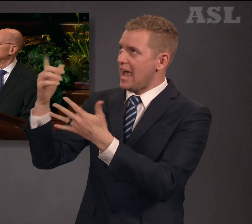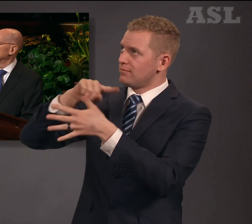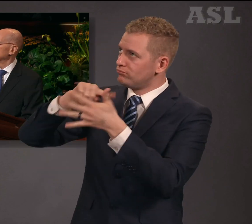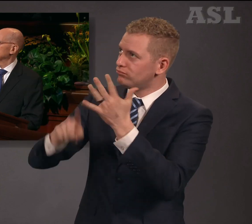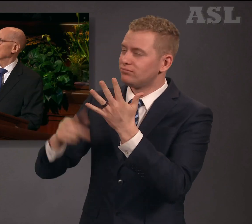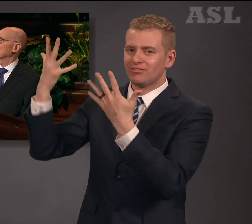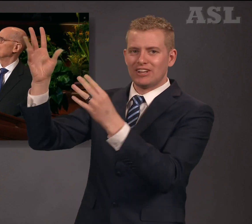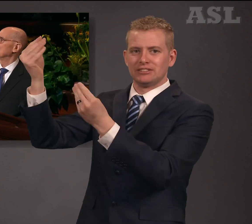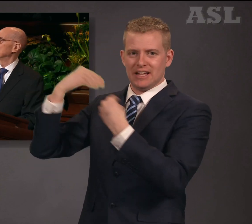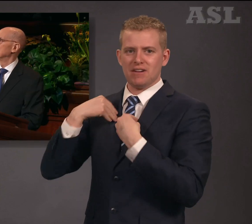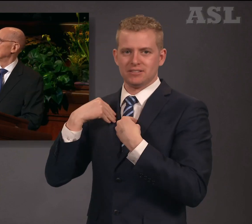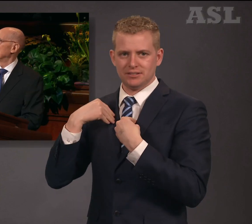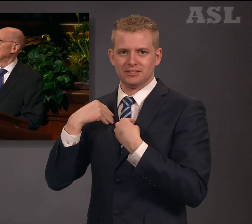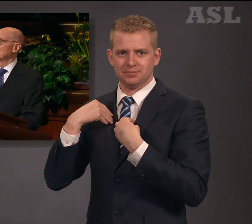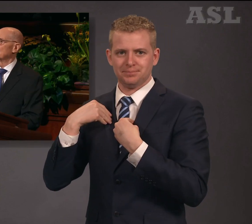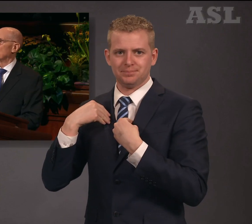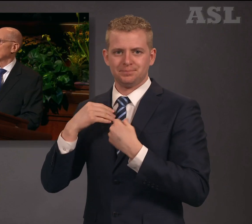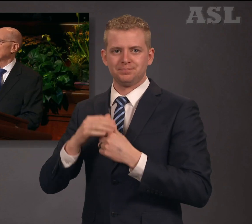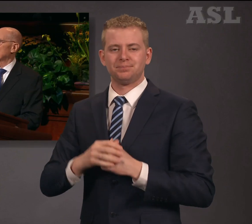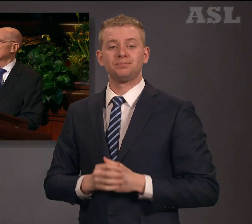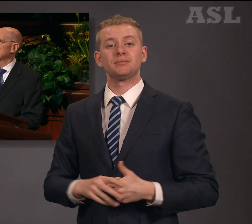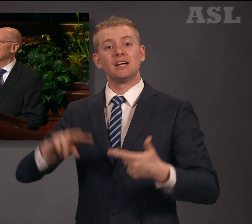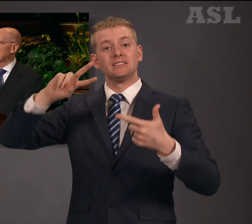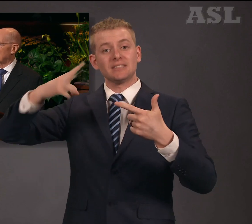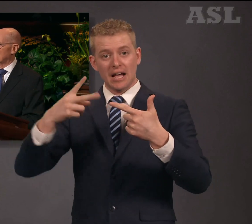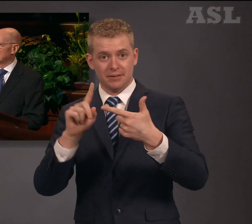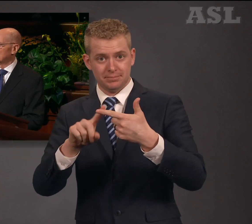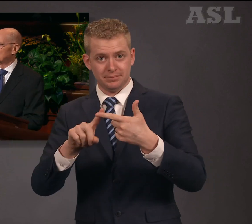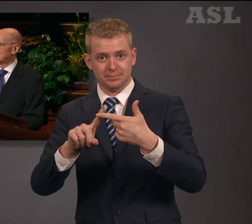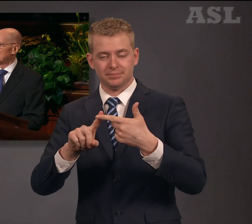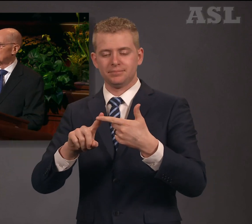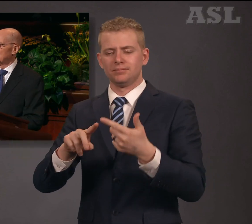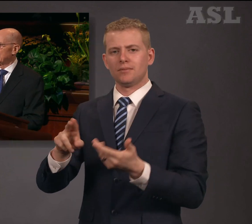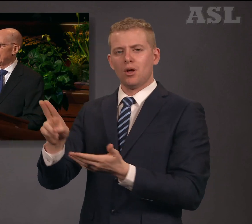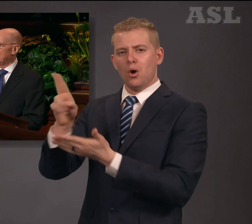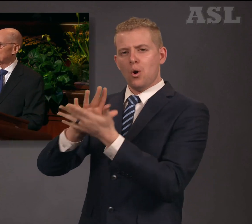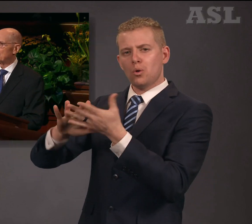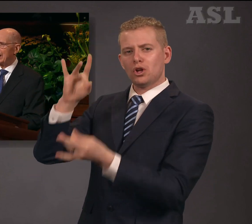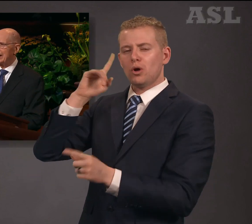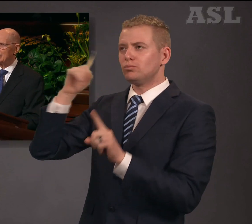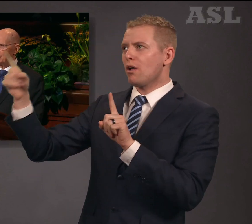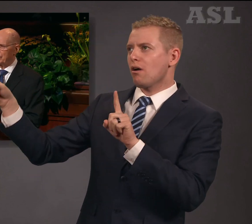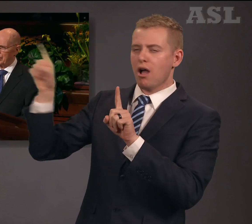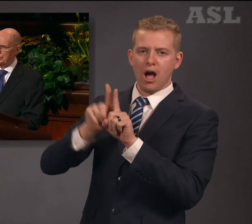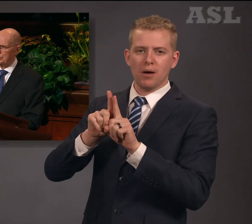Second, the Holy Ghost will come and abide with us.